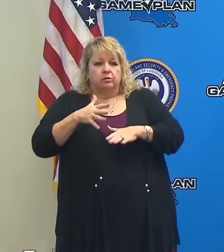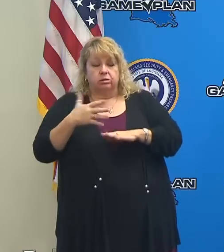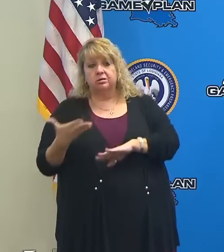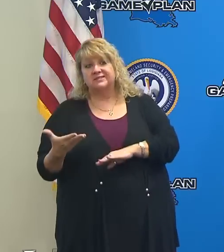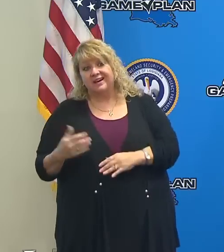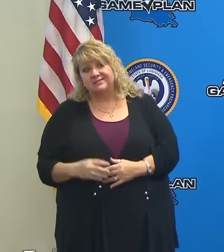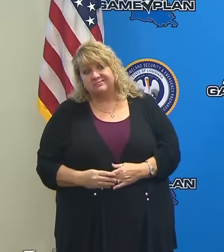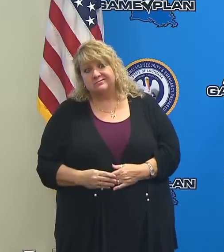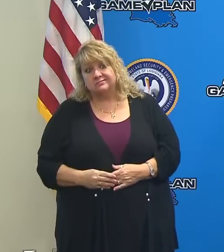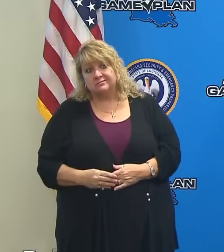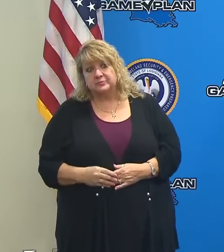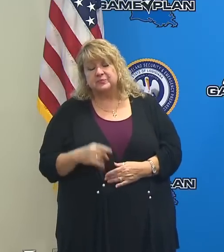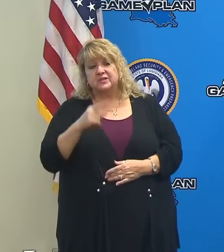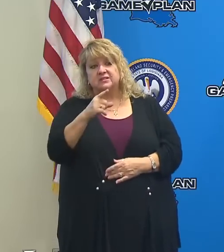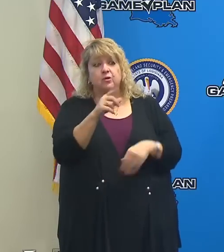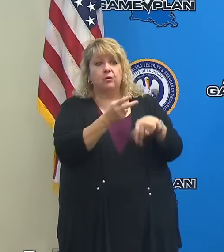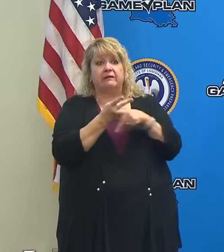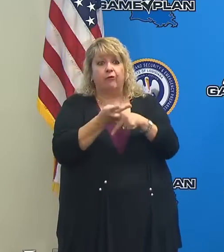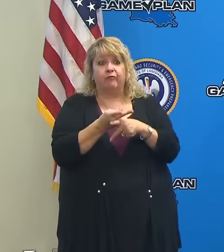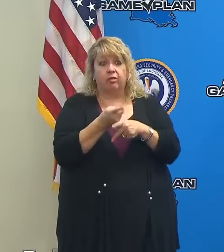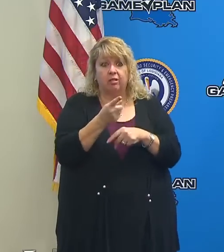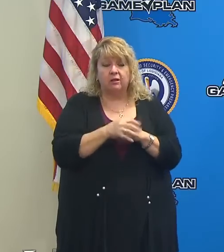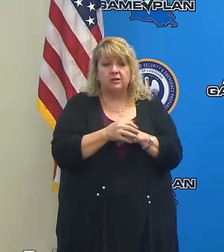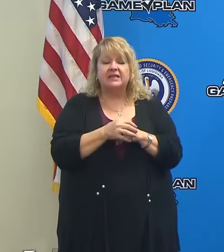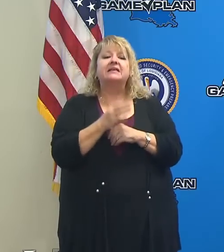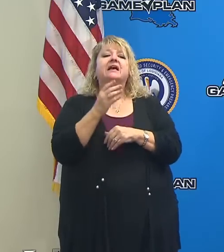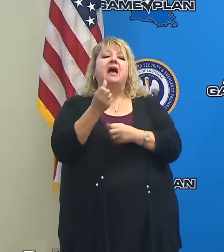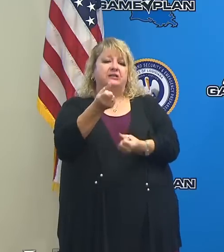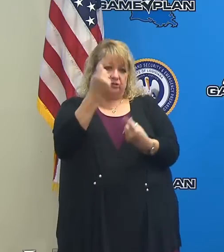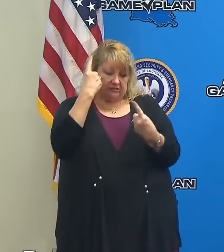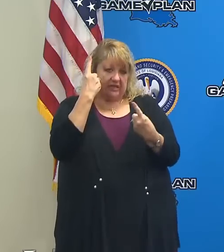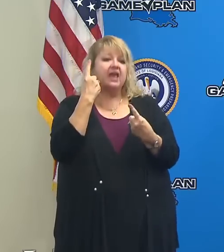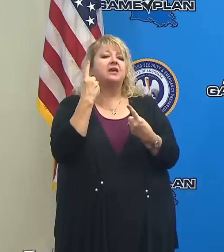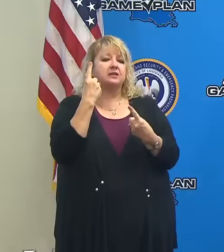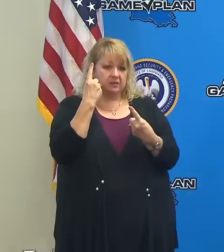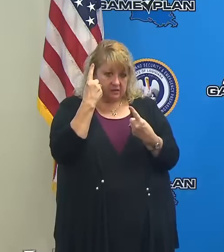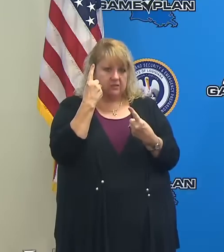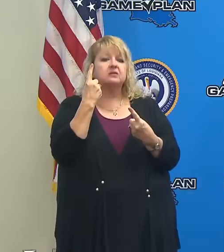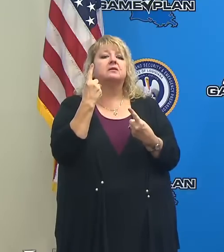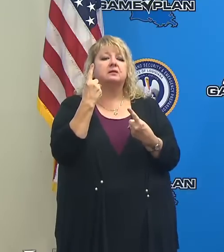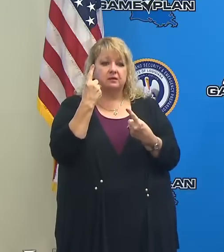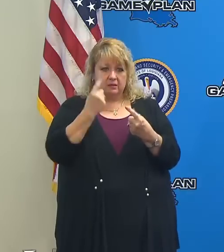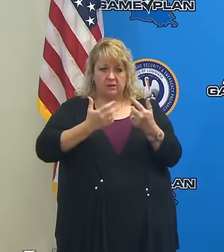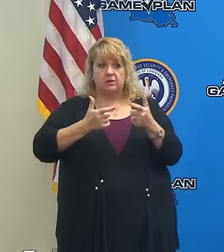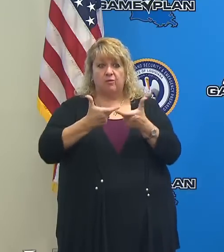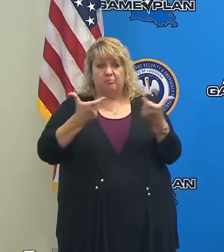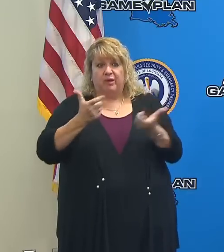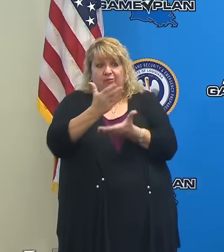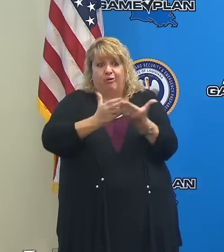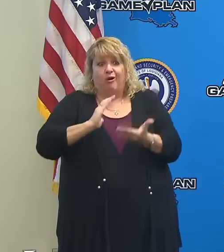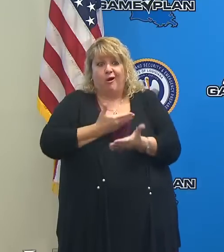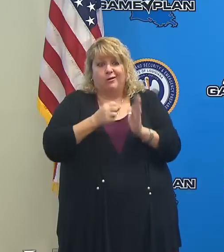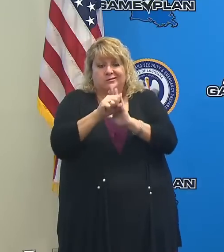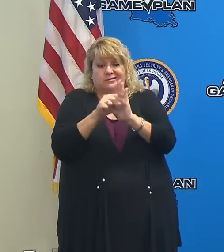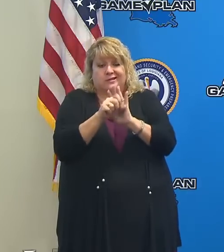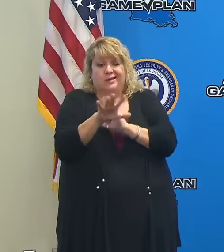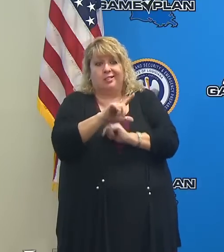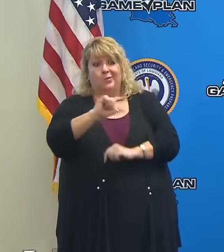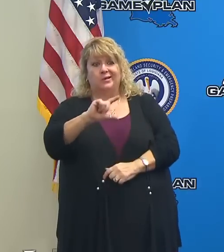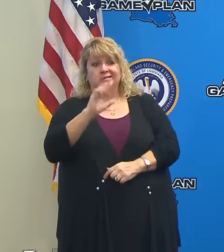this and there is a very good likelihood that for some period of time, a considerable part of our state will be without power.